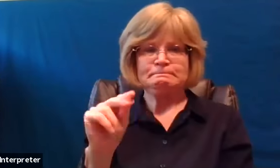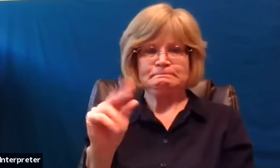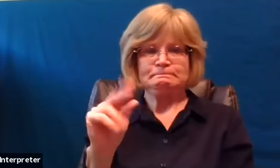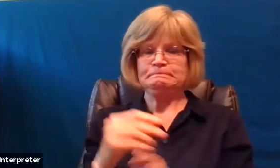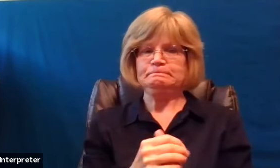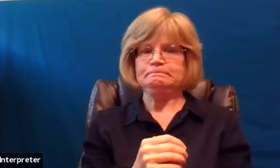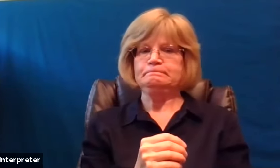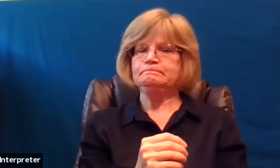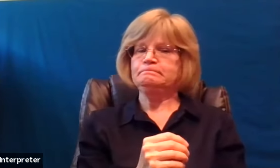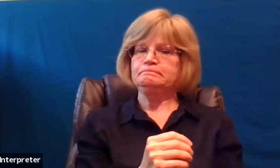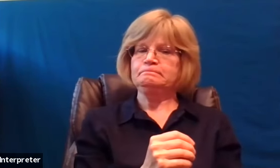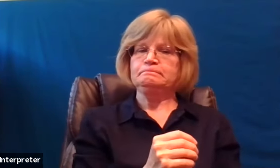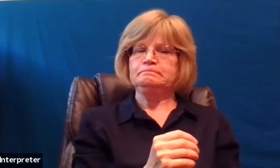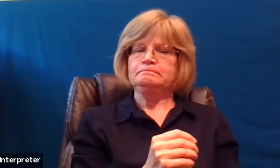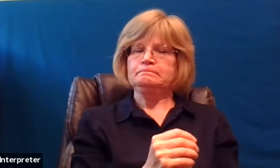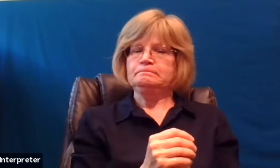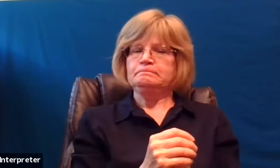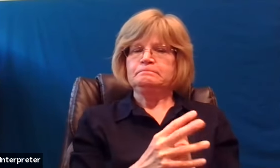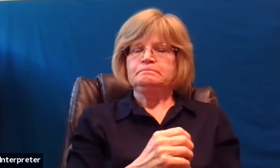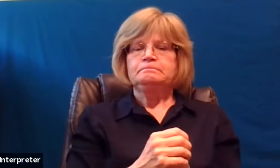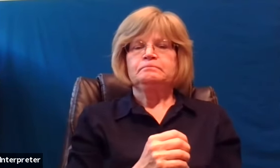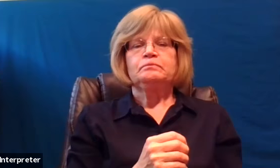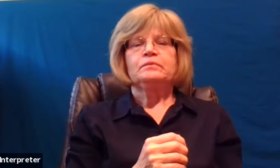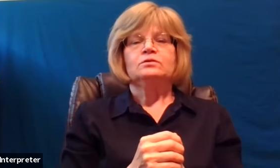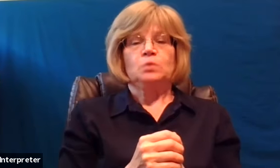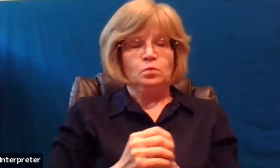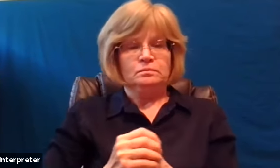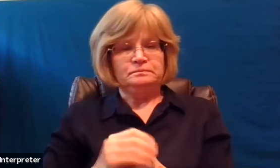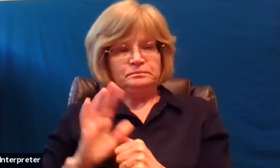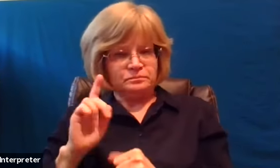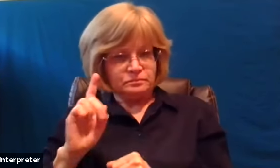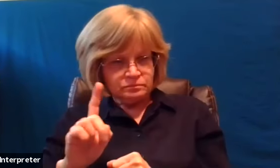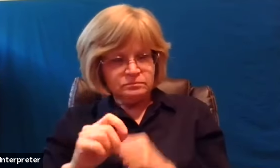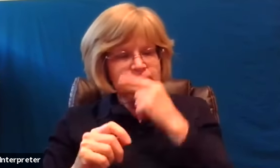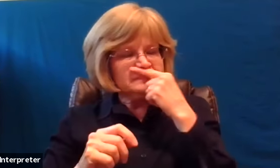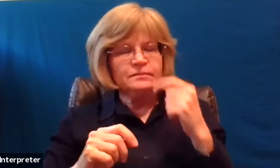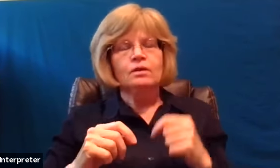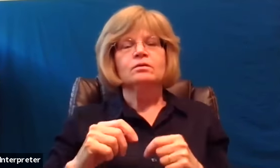so before we get into matthew 18's gospel lesson i need to say something